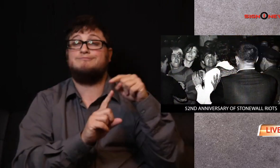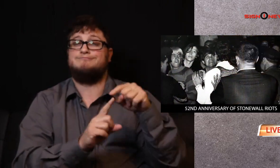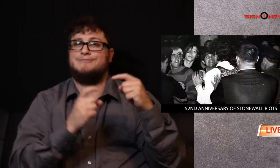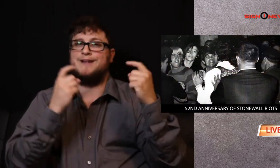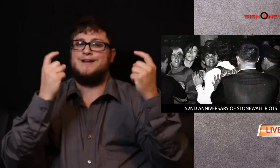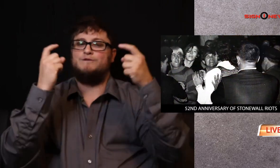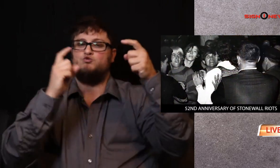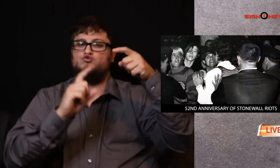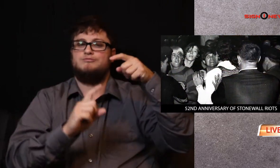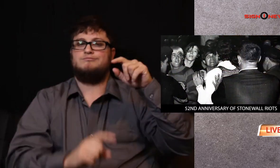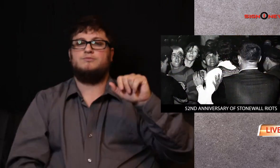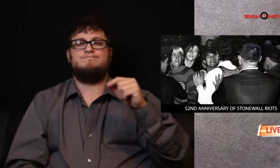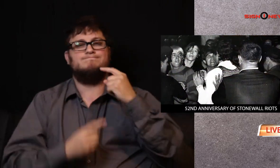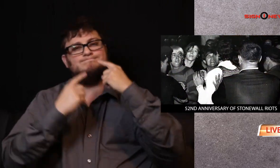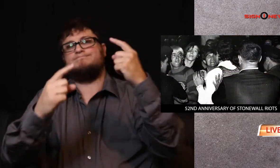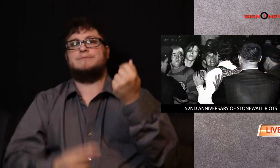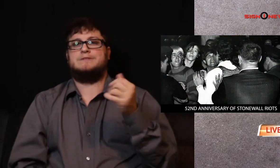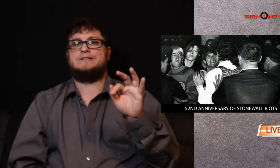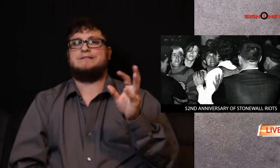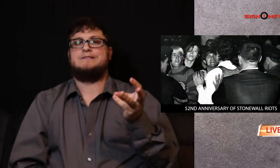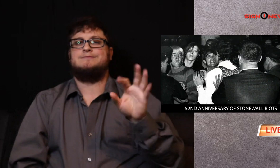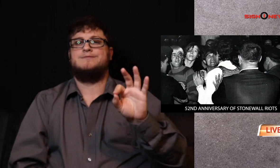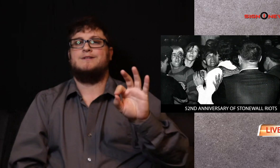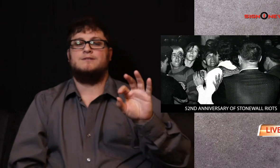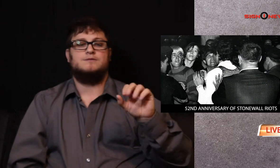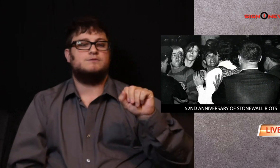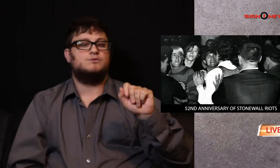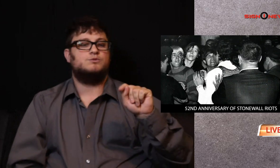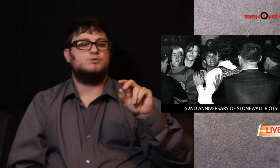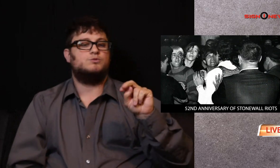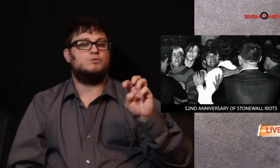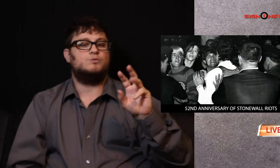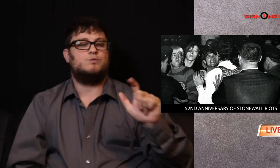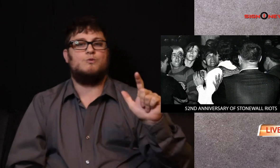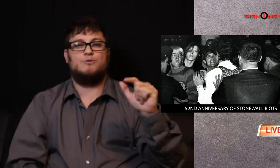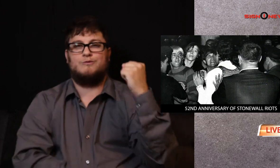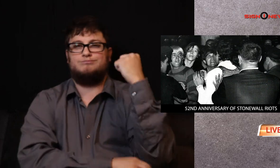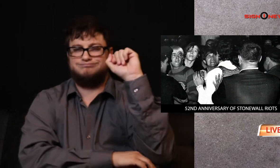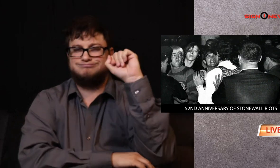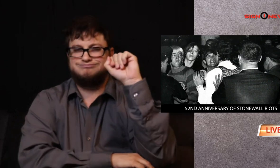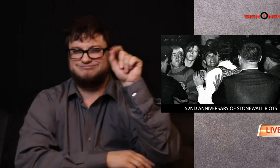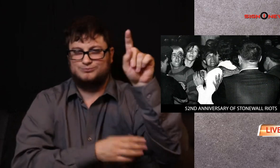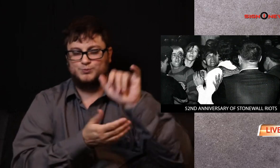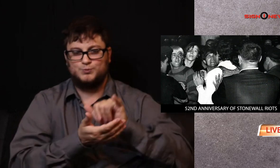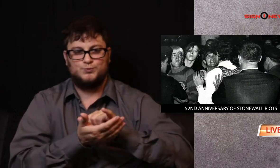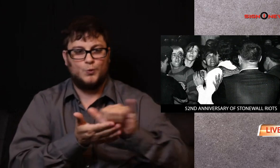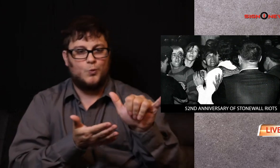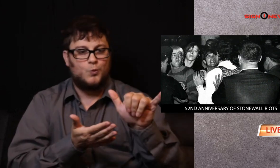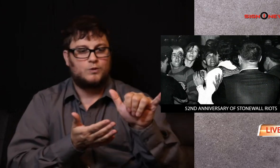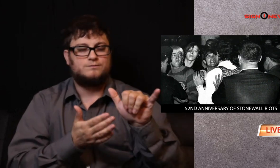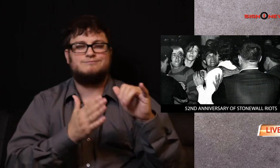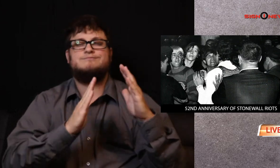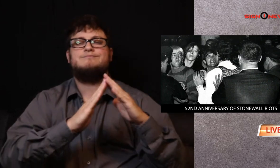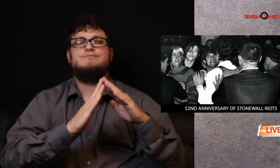Today, June 28th marks the 52 year anniversary of the infamous 1969